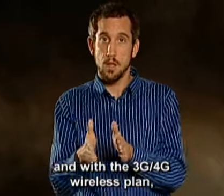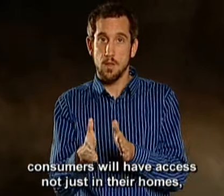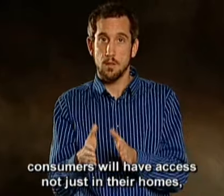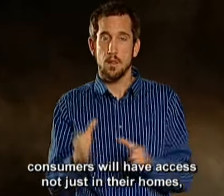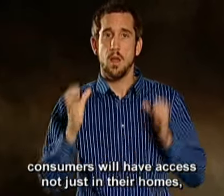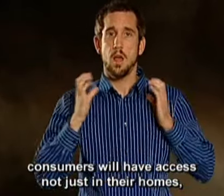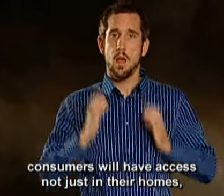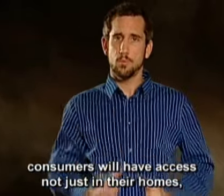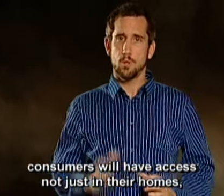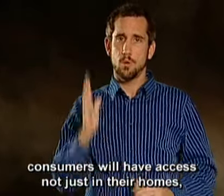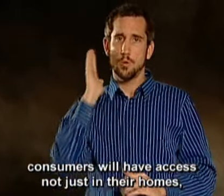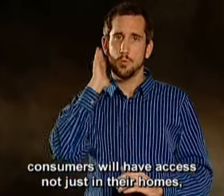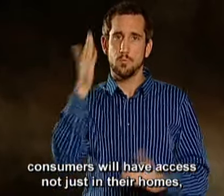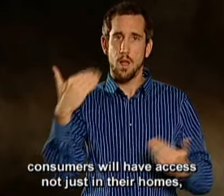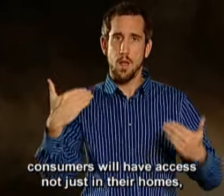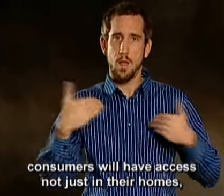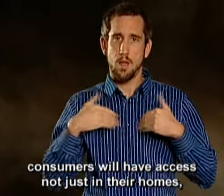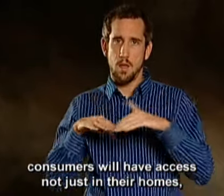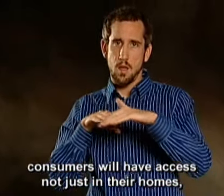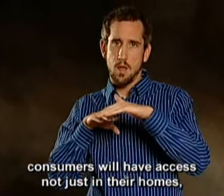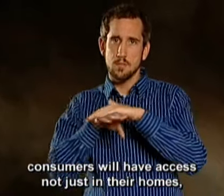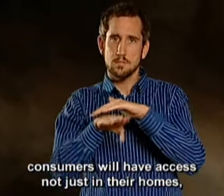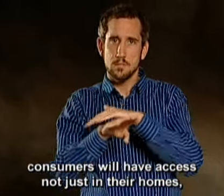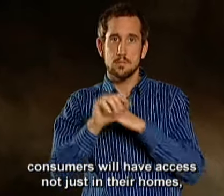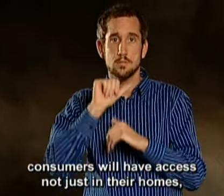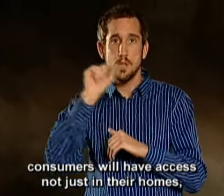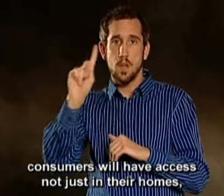consumers will have access not just in their homes,